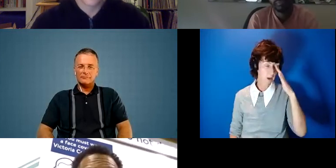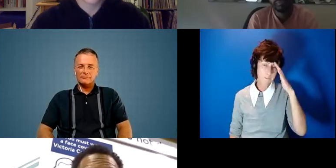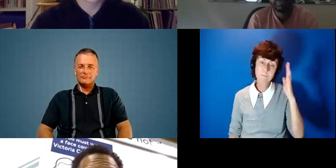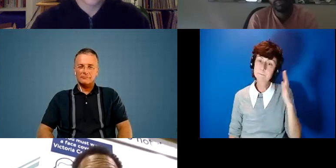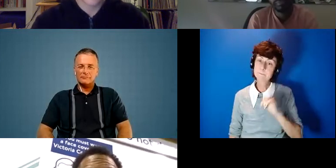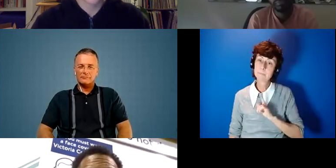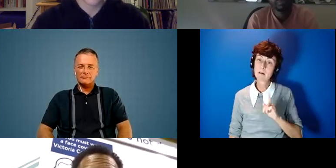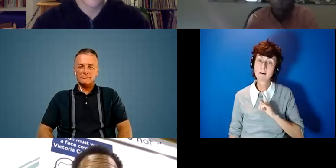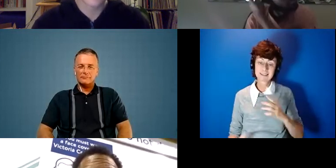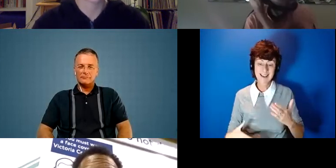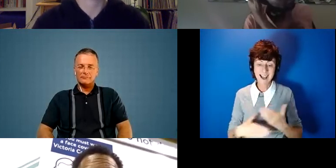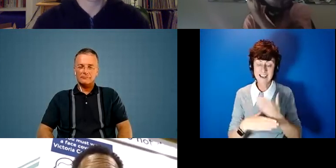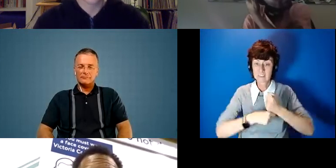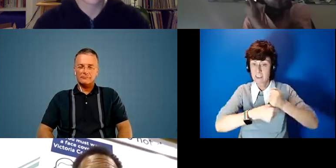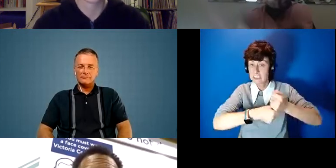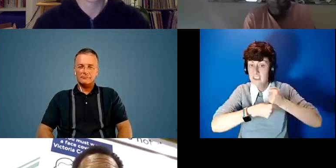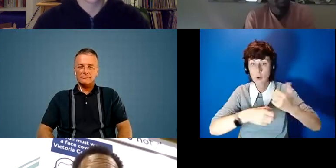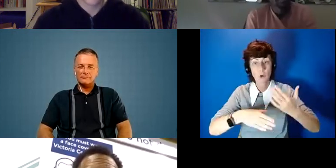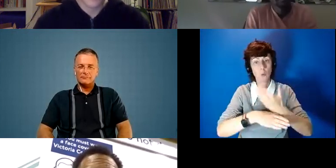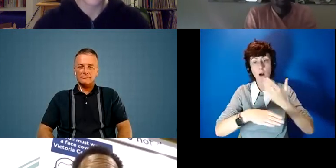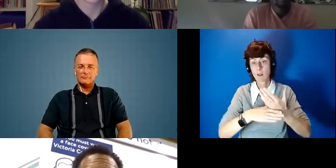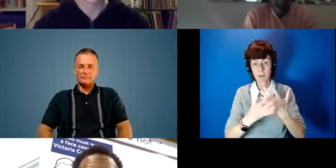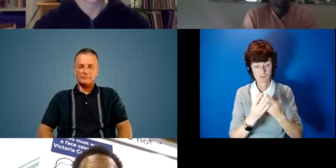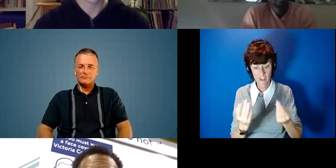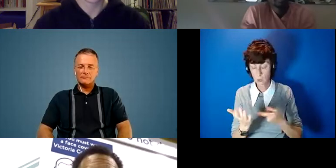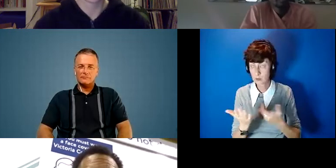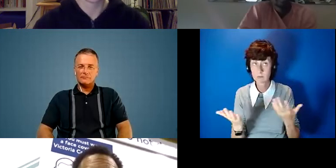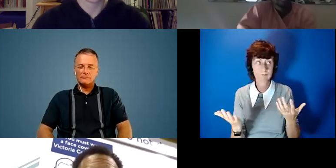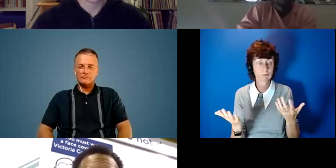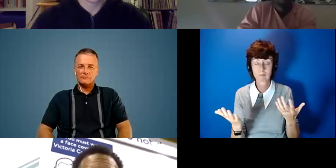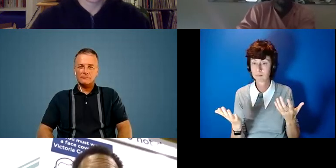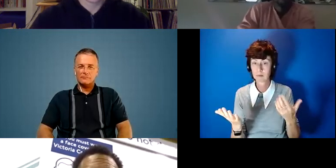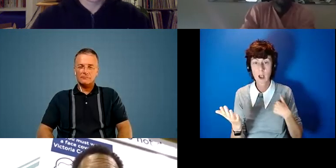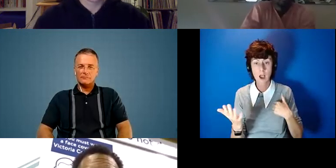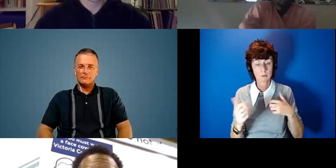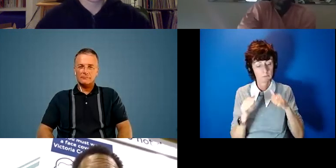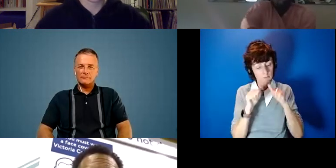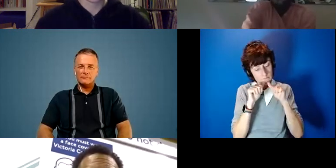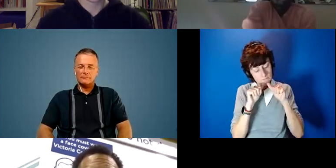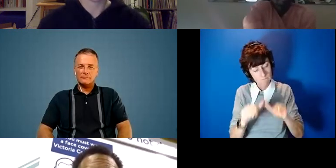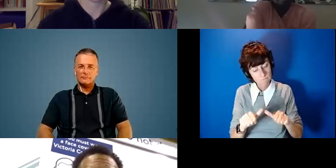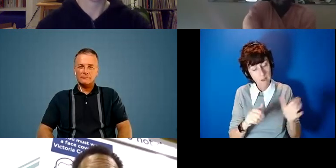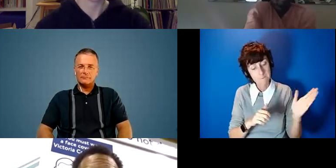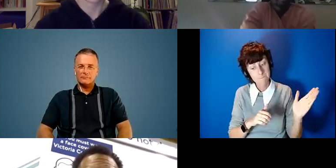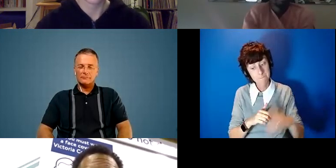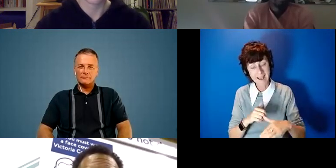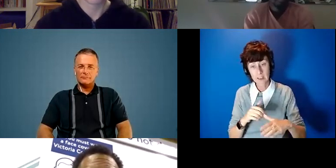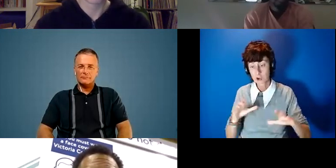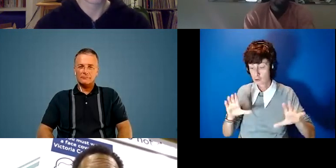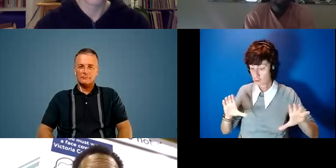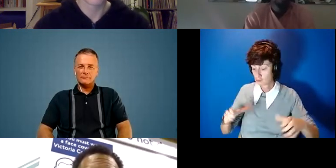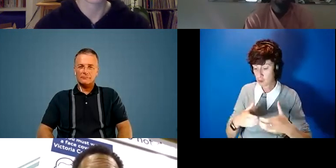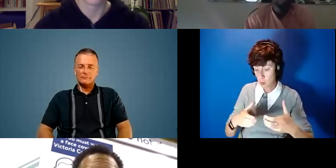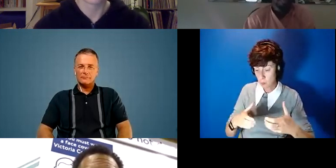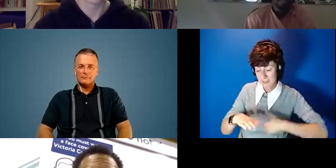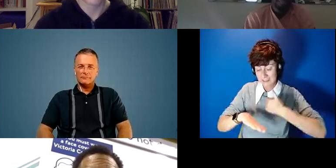people i guess activists from cop 26 and resources right now is i'm really really keen and passionate to try and regroup um a lot of the business had a